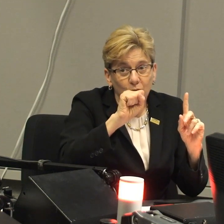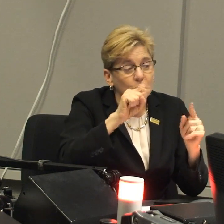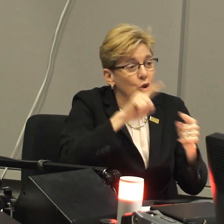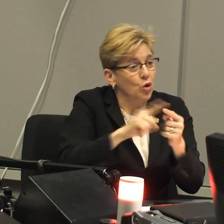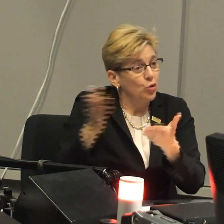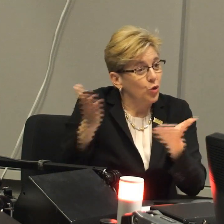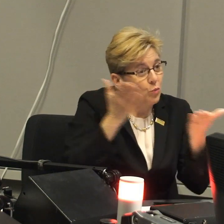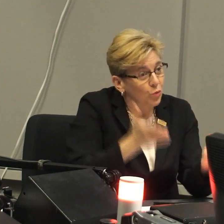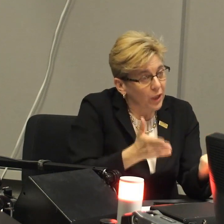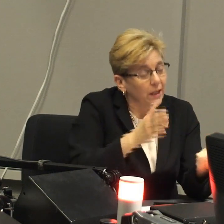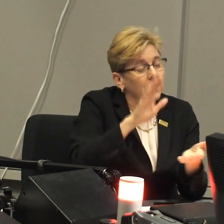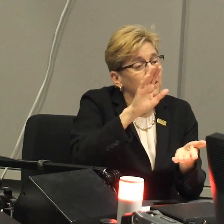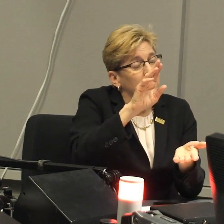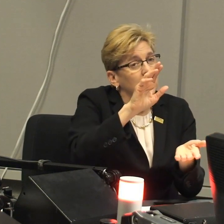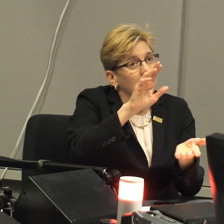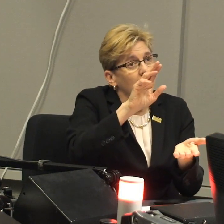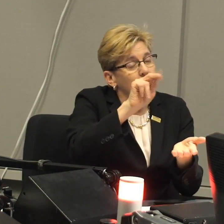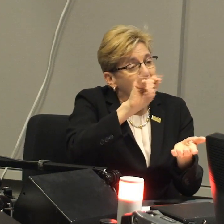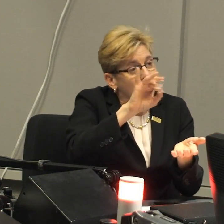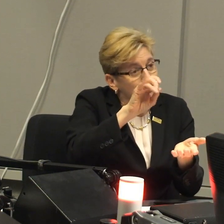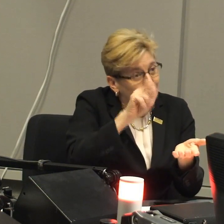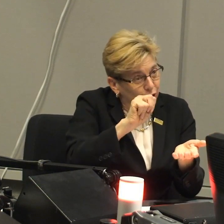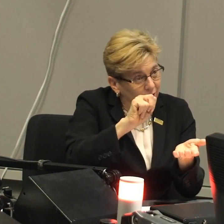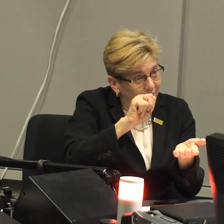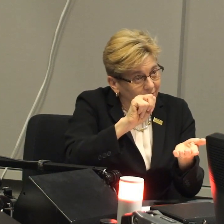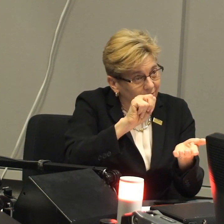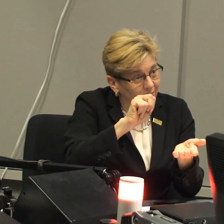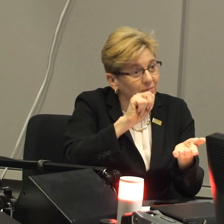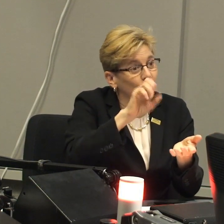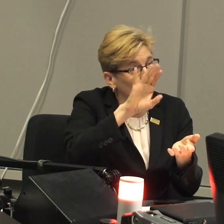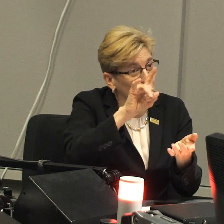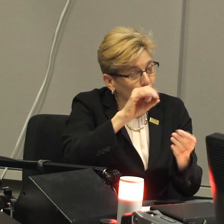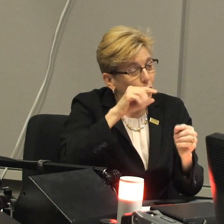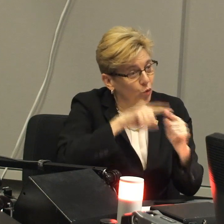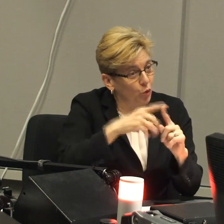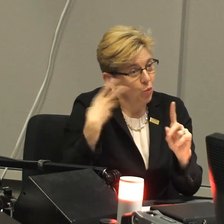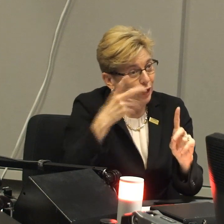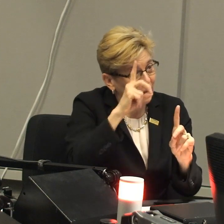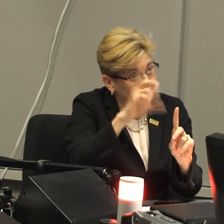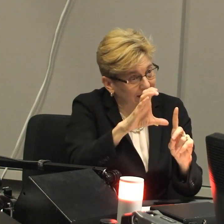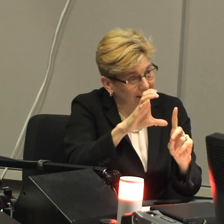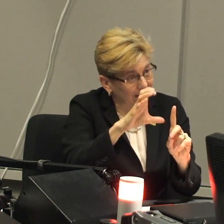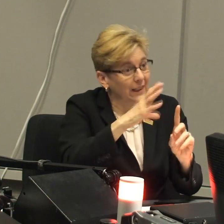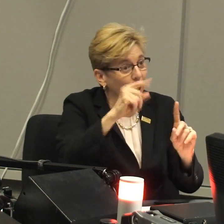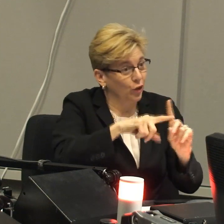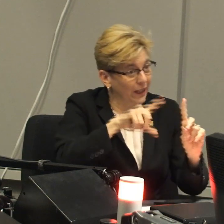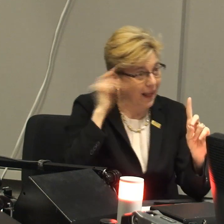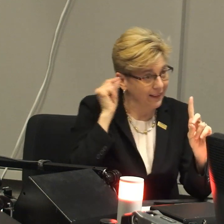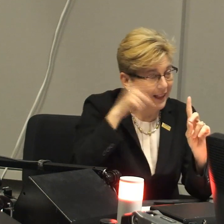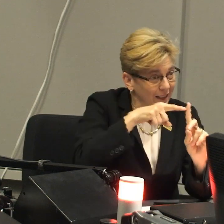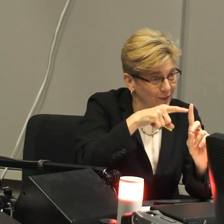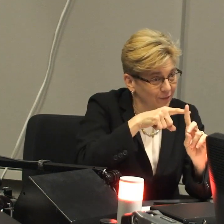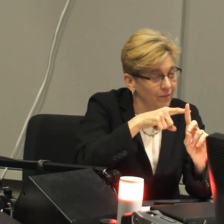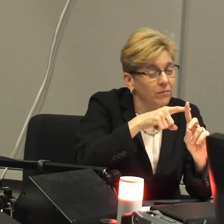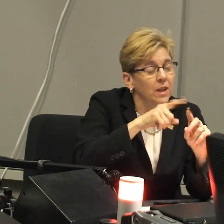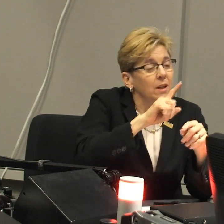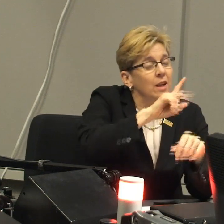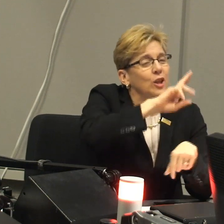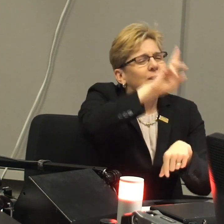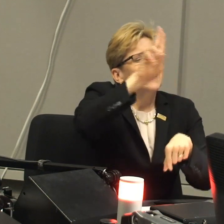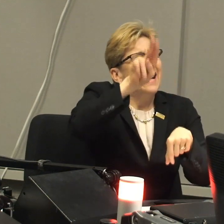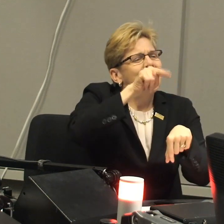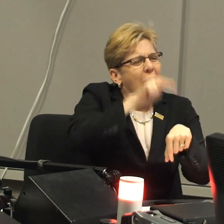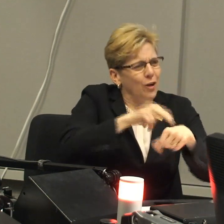Pigmental Studios in order to bring animation, animation studios here to Washington, D.C., and